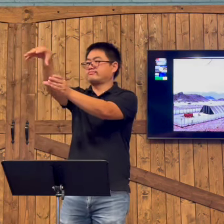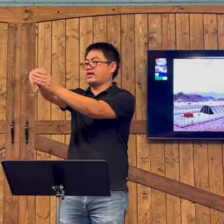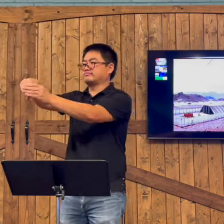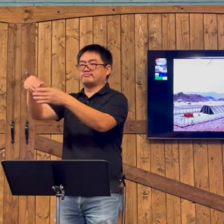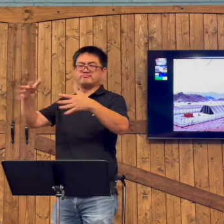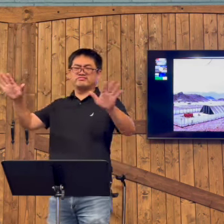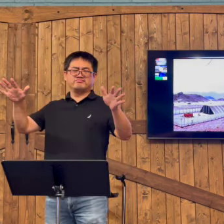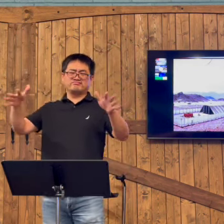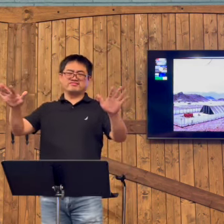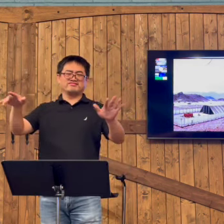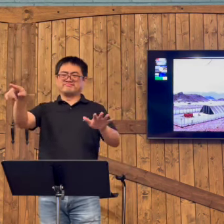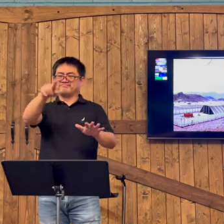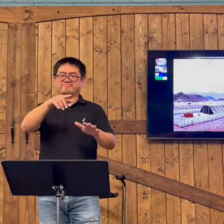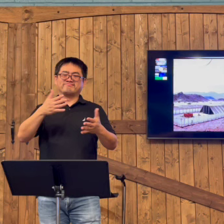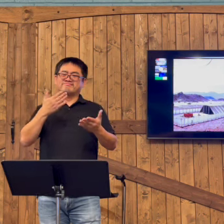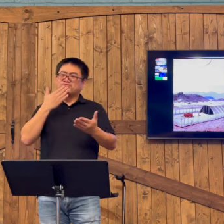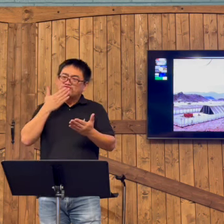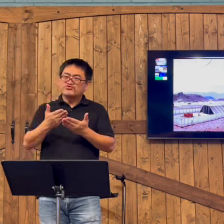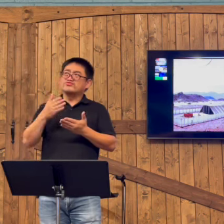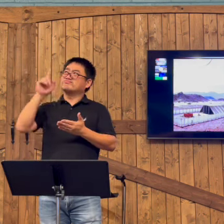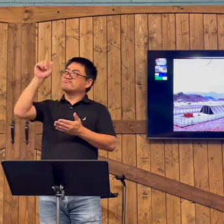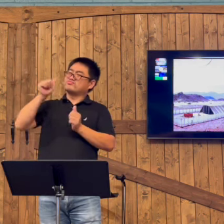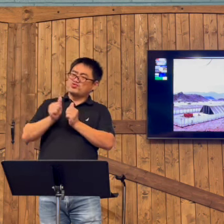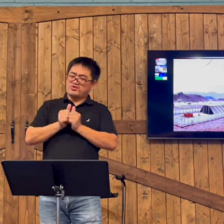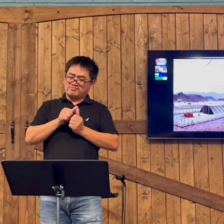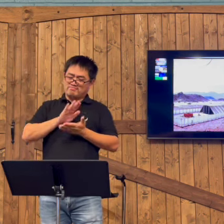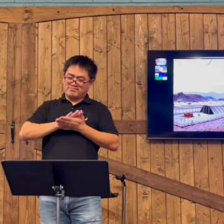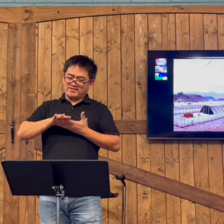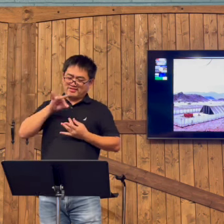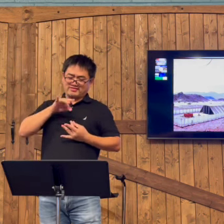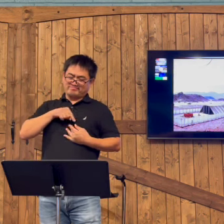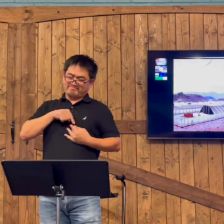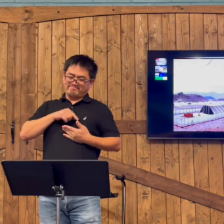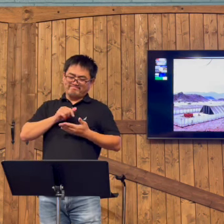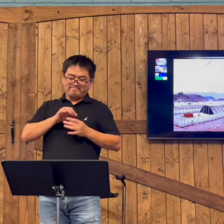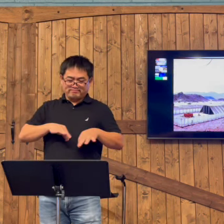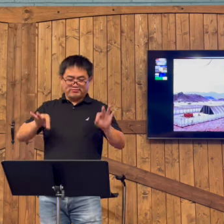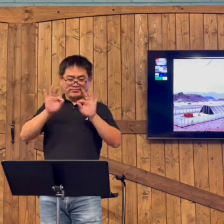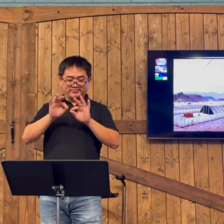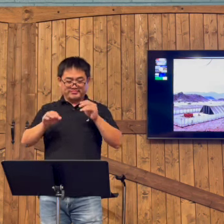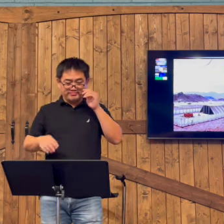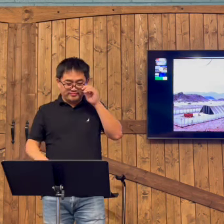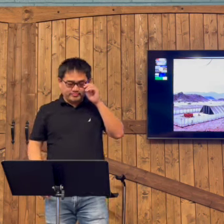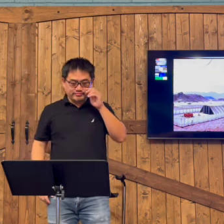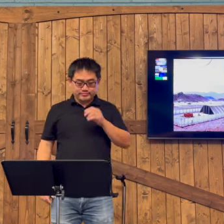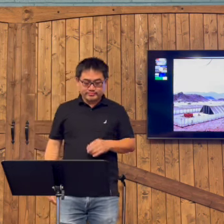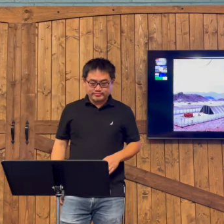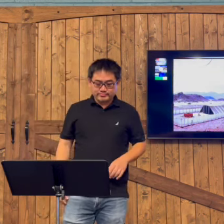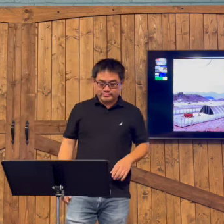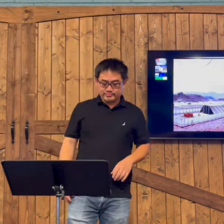in each individual who's already accepted Christ. Because your body is the temple of the Holy Spirit.